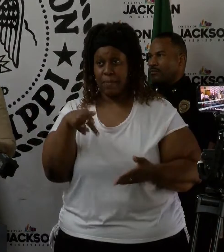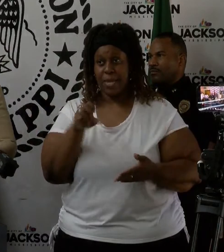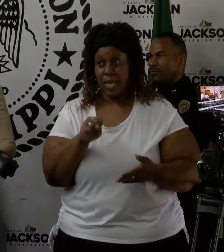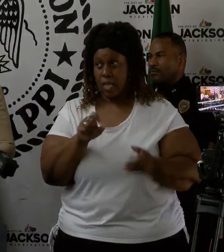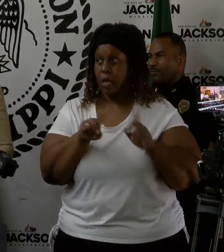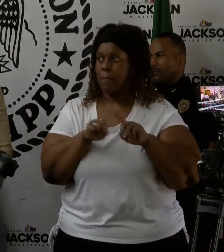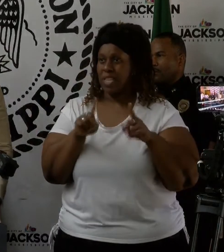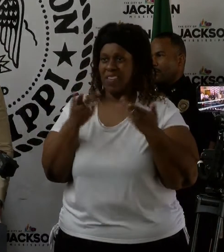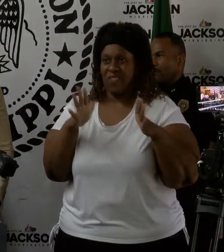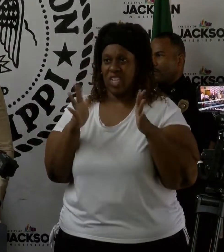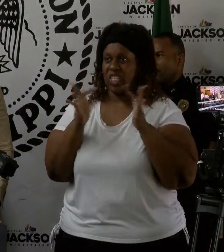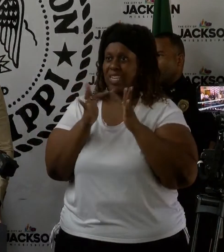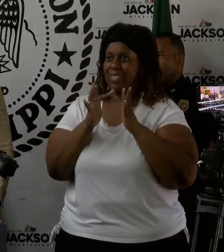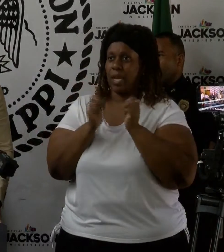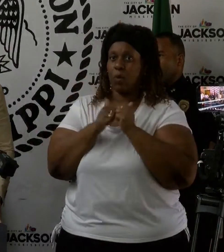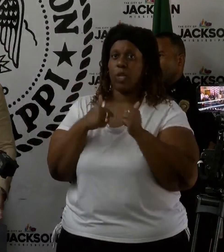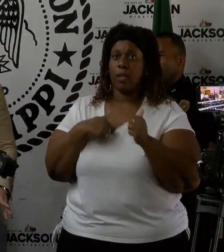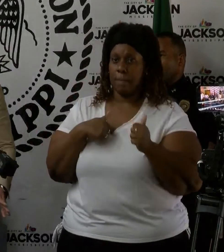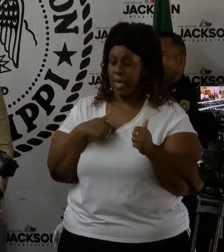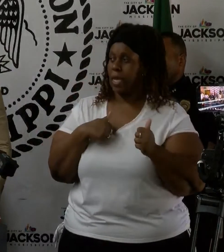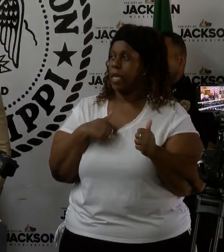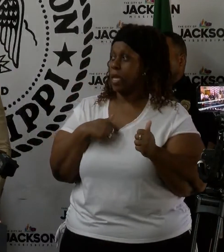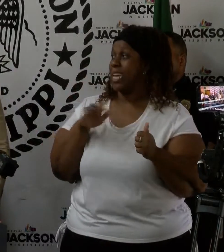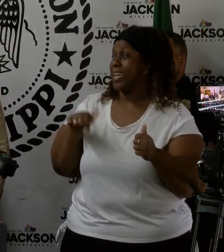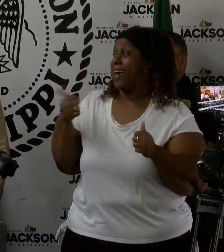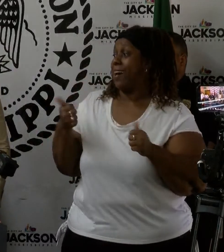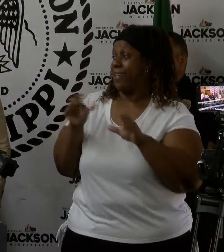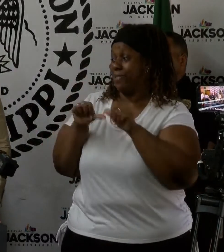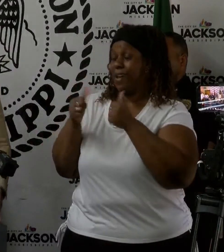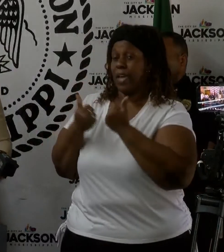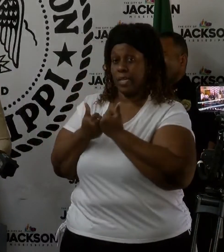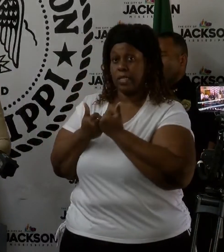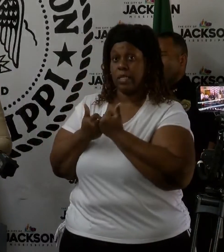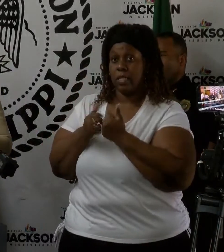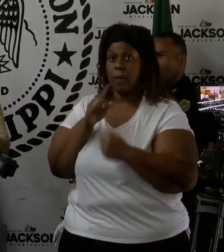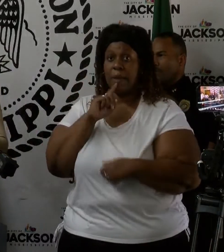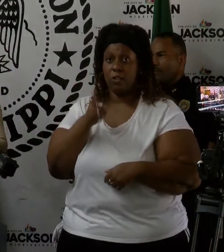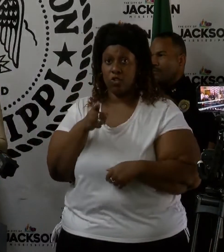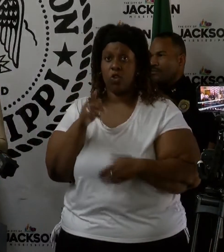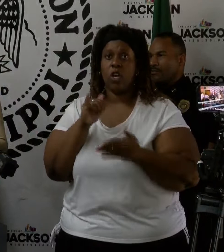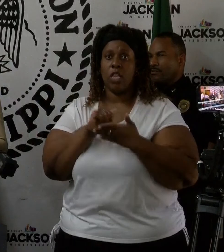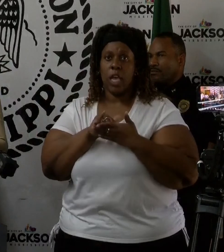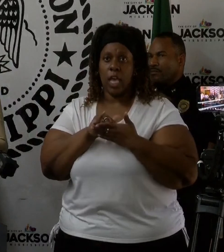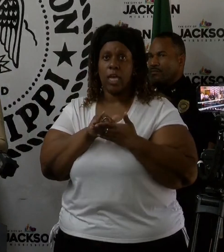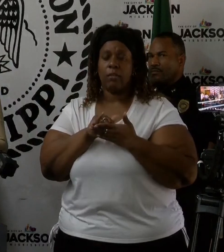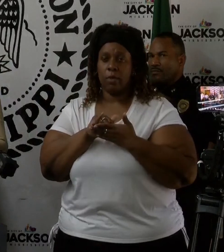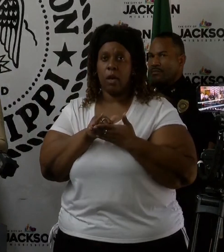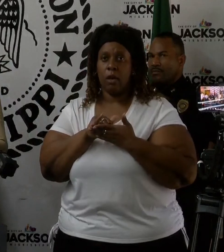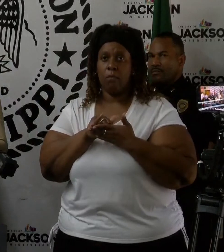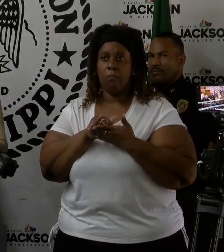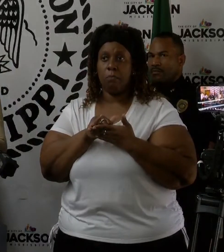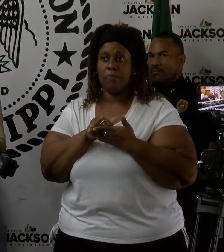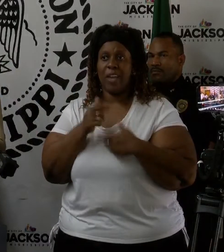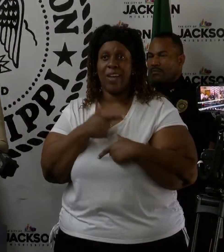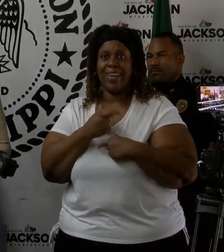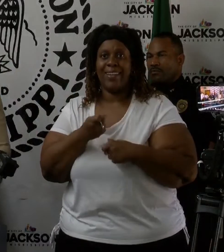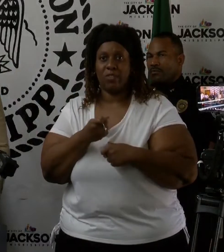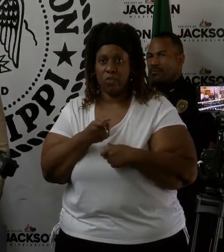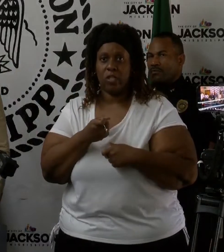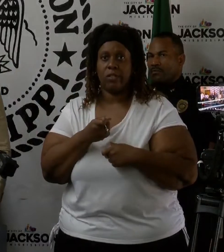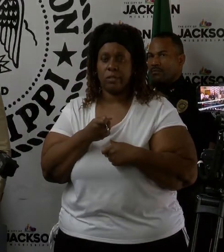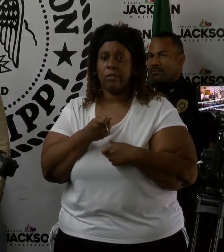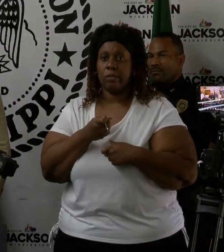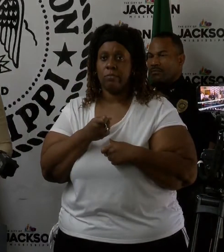they have made contact with me and certain other agencies to make certain that their interests are represented and that they're able to